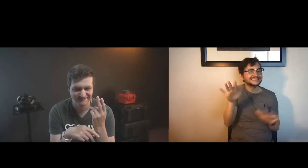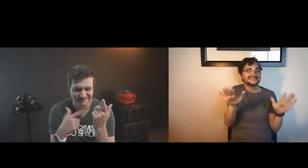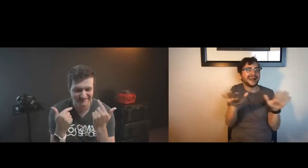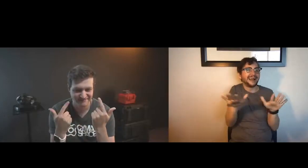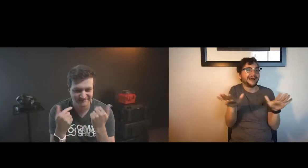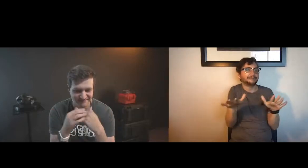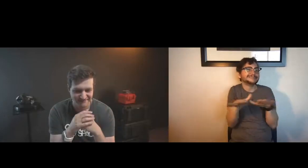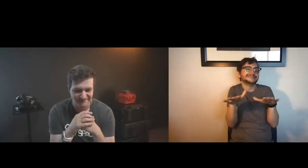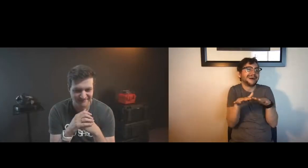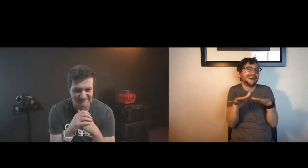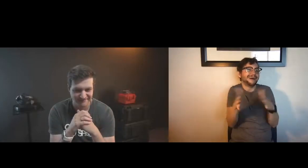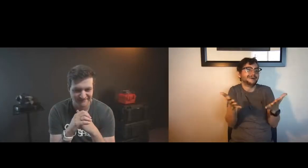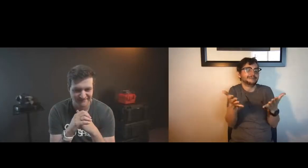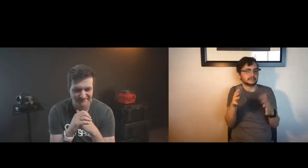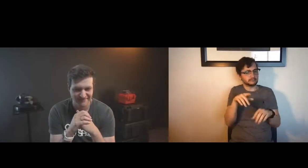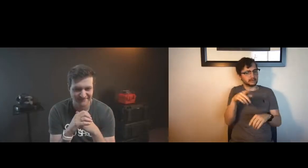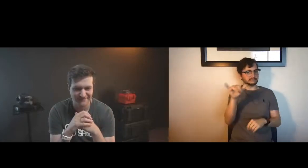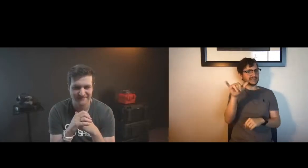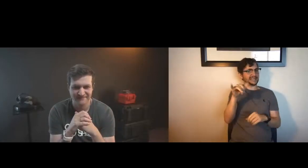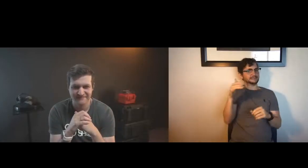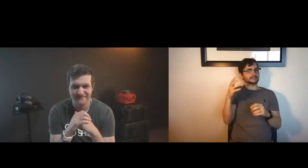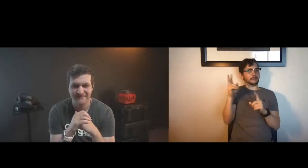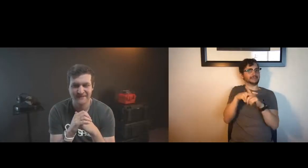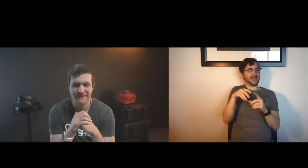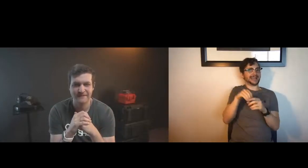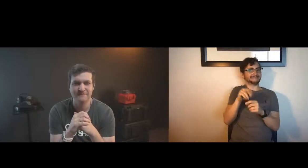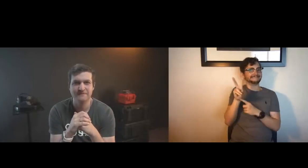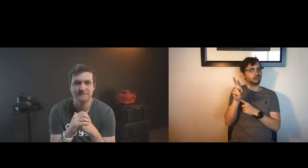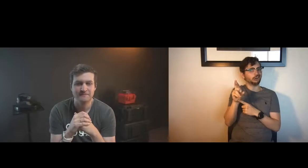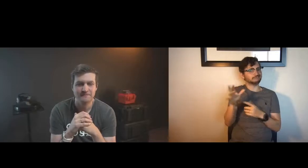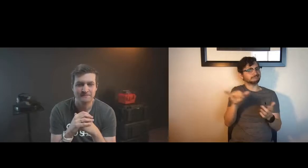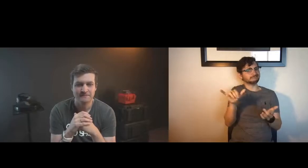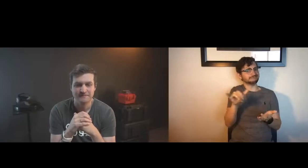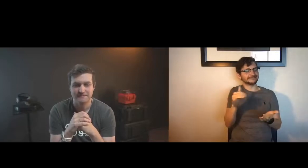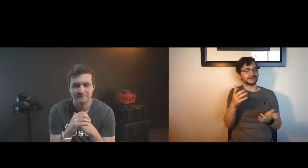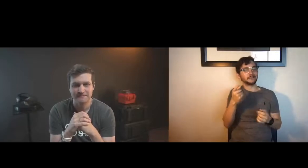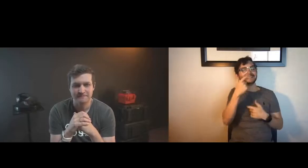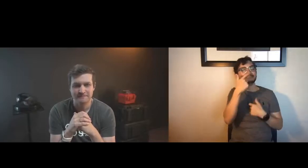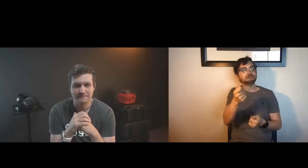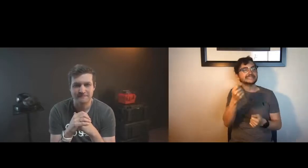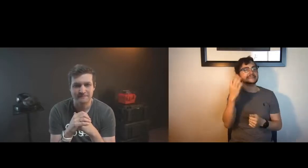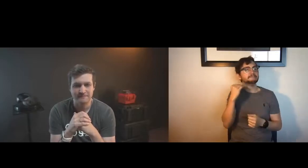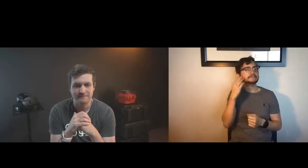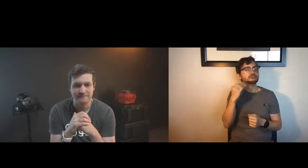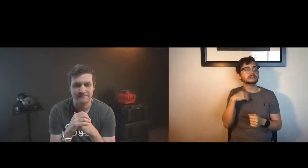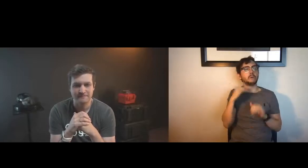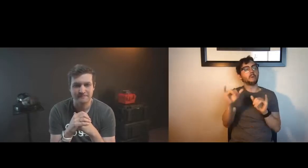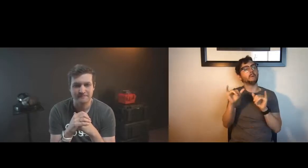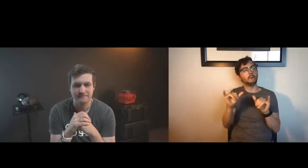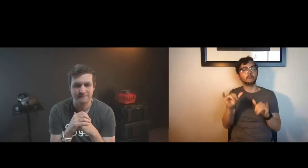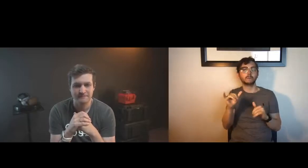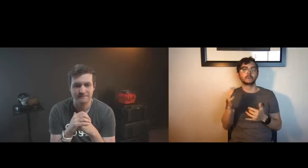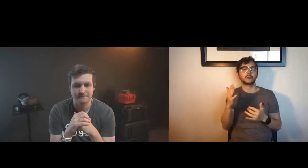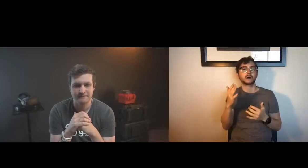right right yeah but we had no idea that it was possible so we could do that in a physical world